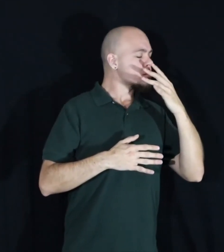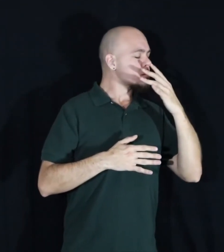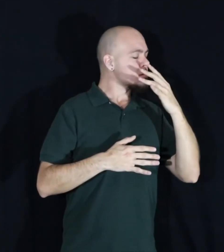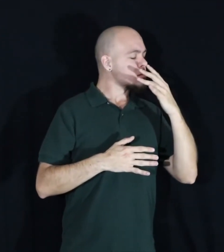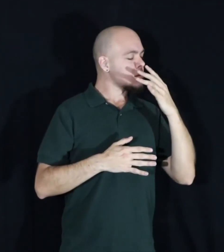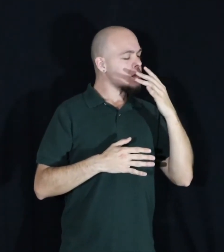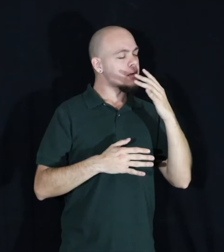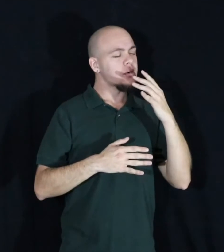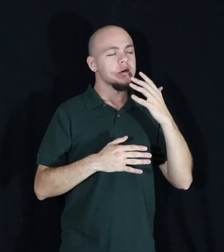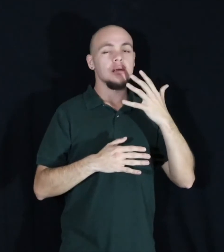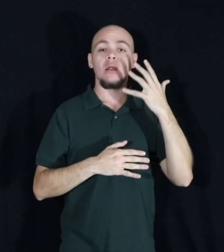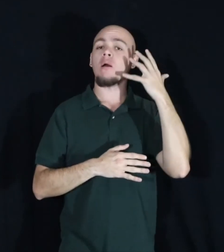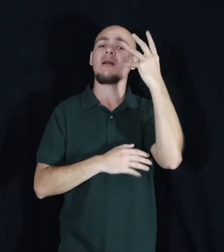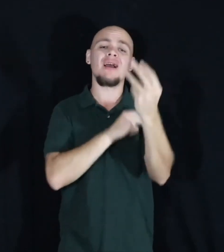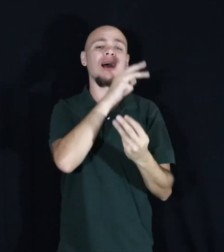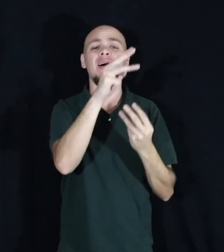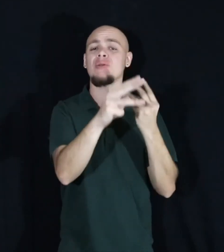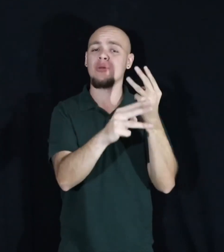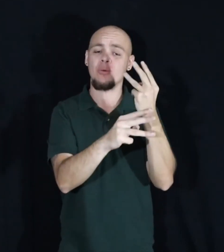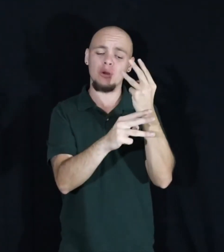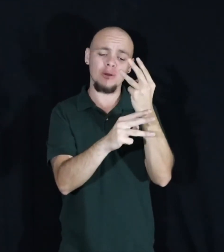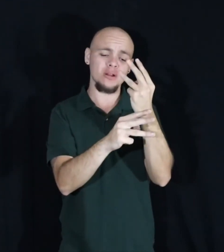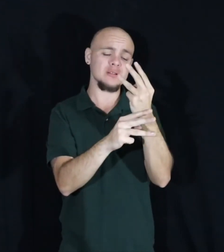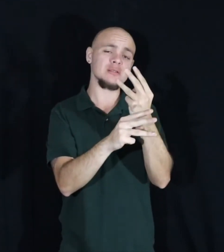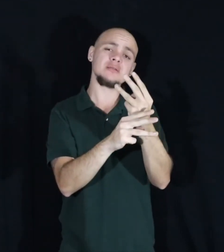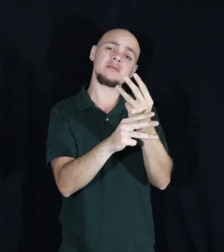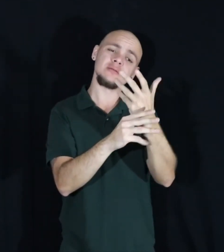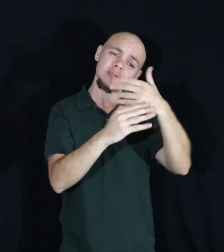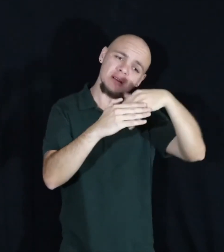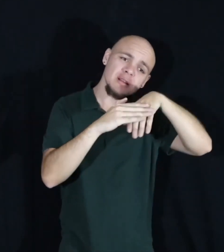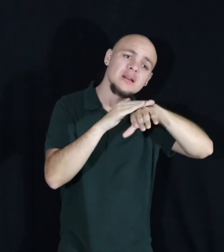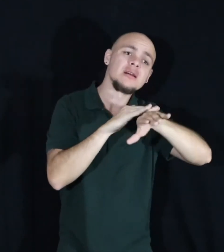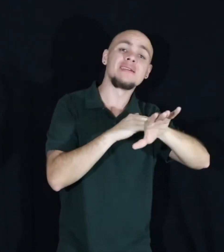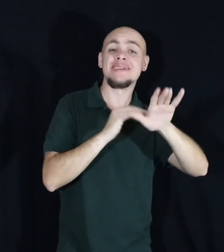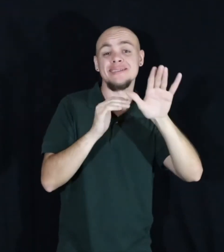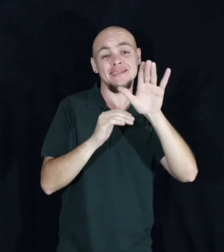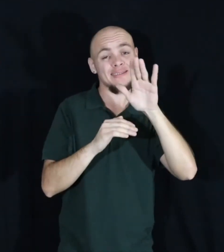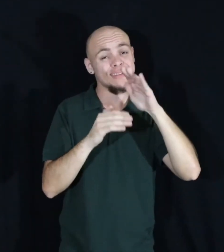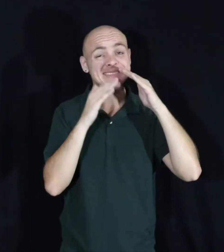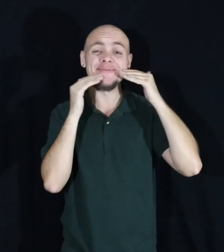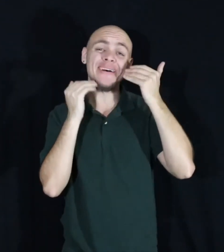Now go out into this world, girl. Don't forget to smile.